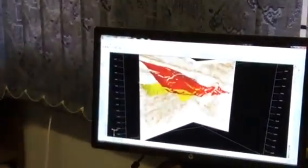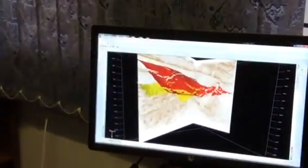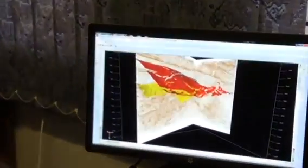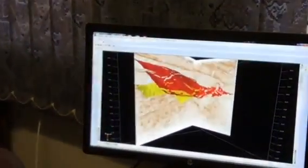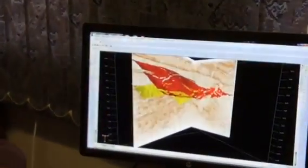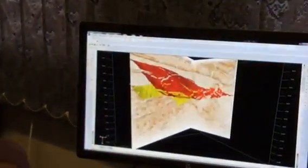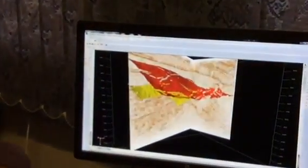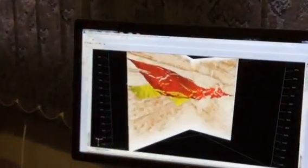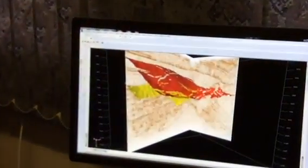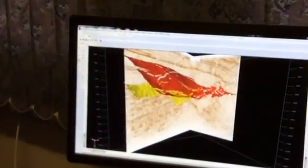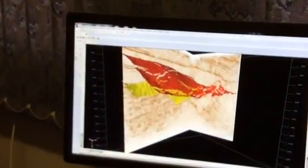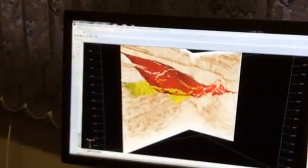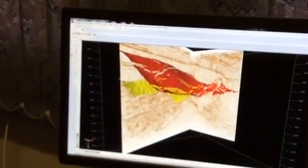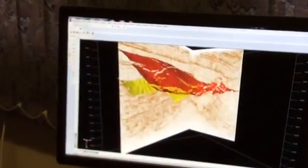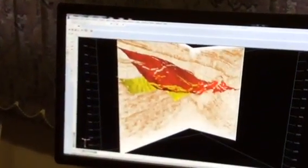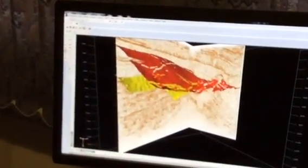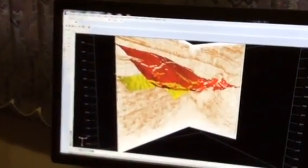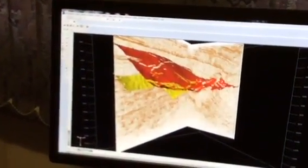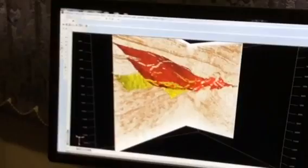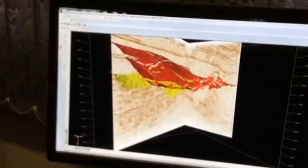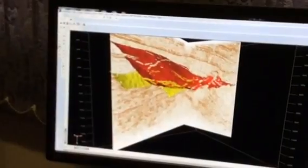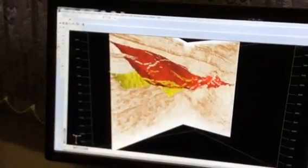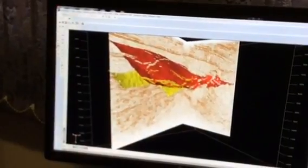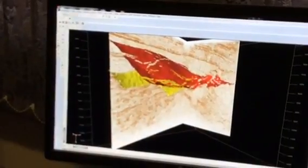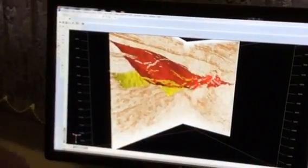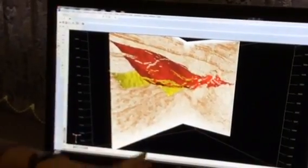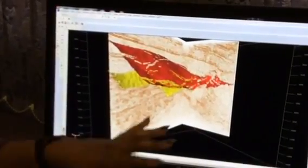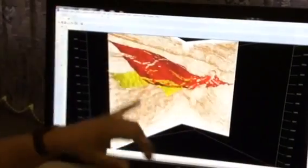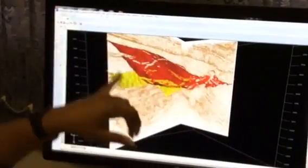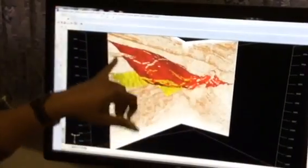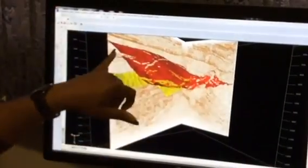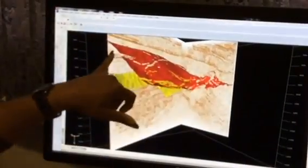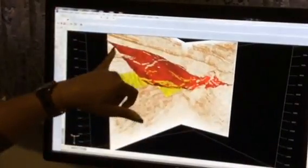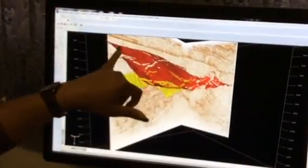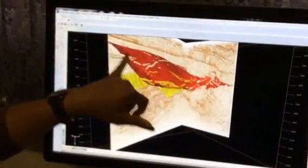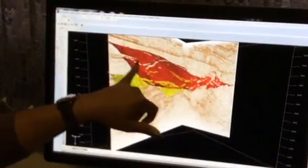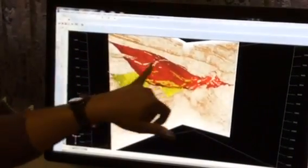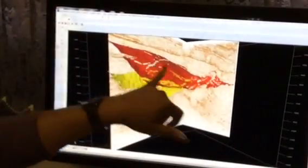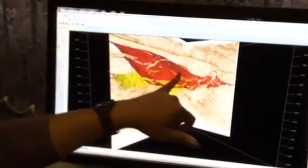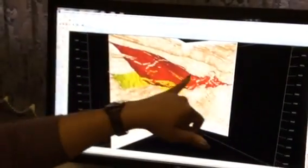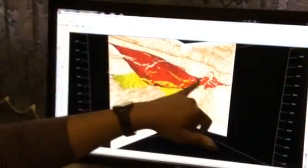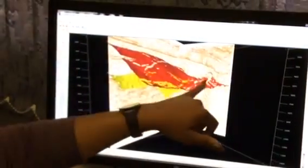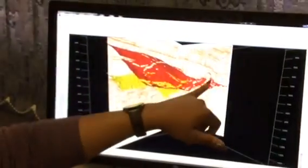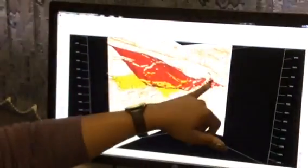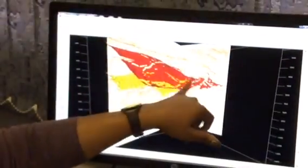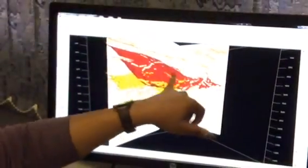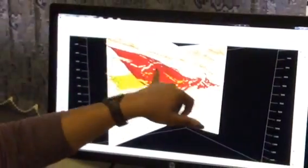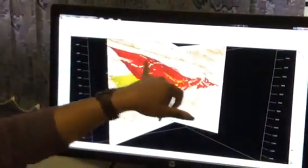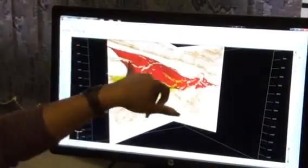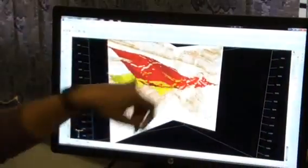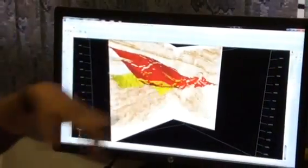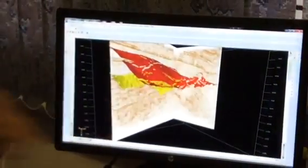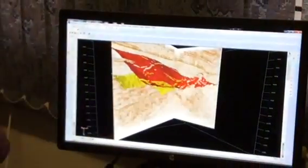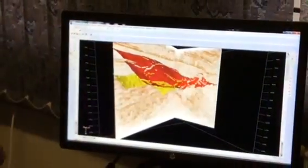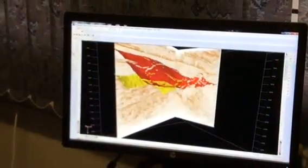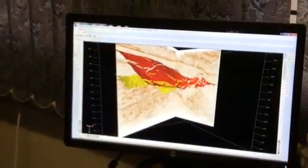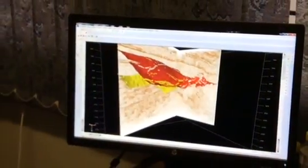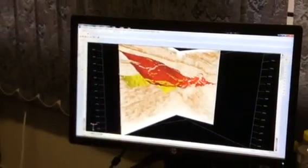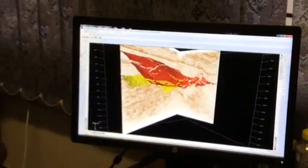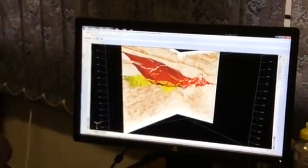-ray of what the subsurface or underground looks like this is a gold reef that was interpreted by my supervisor